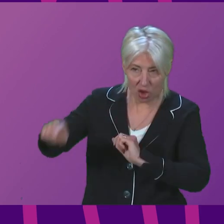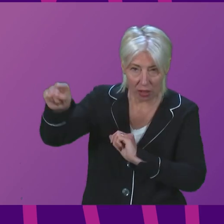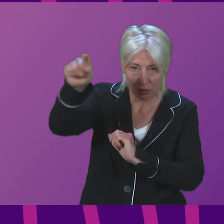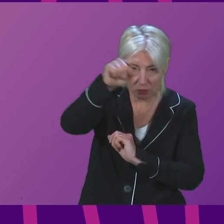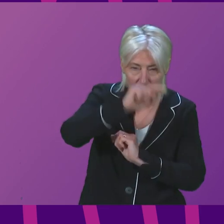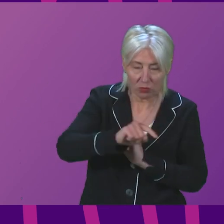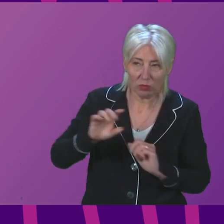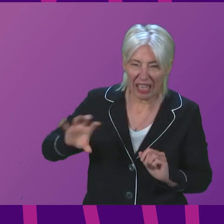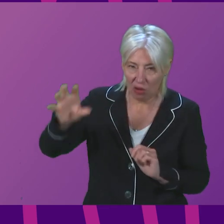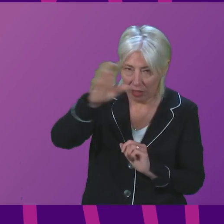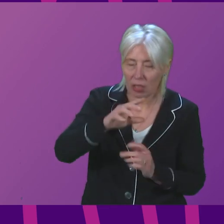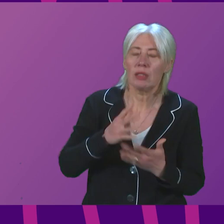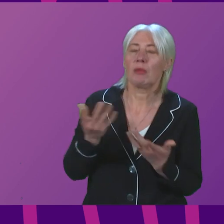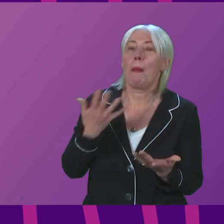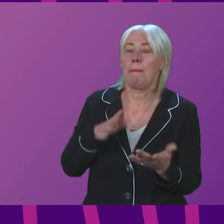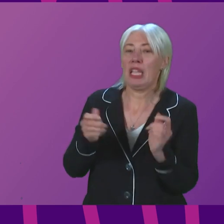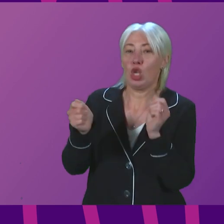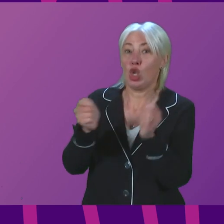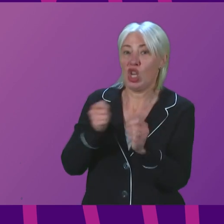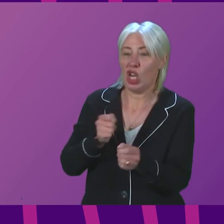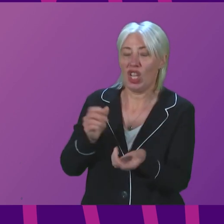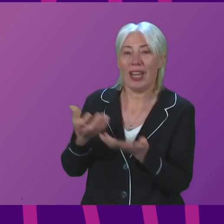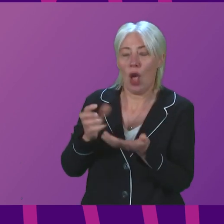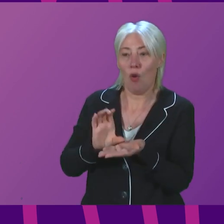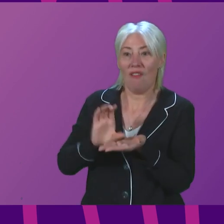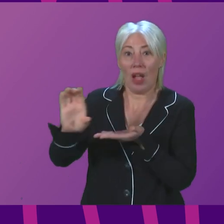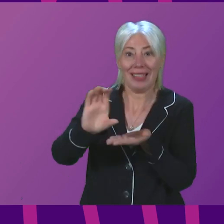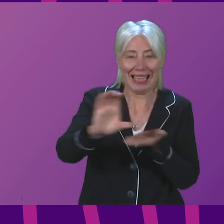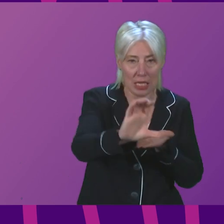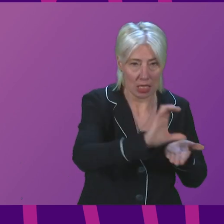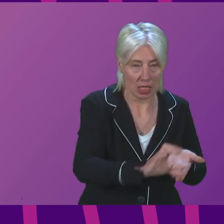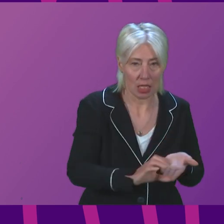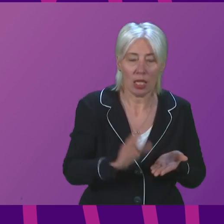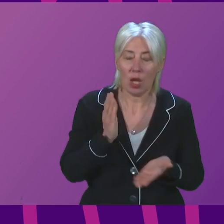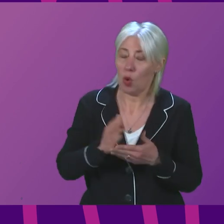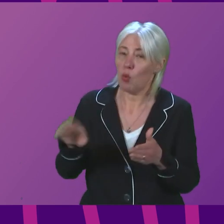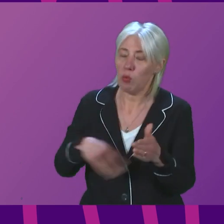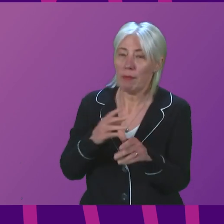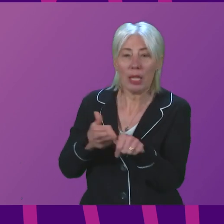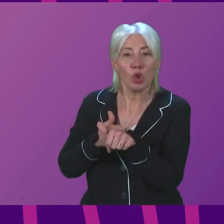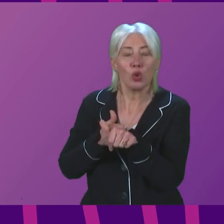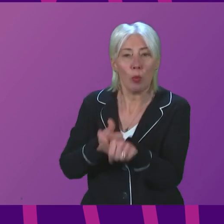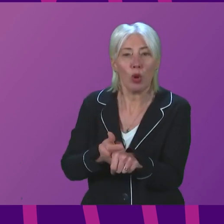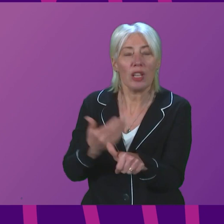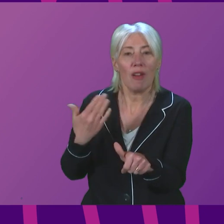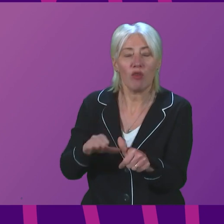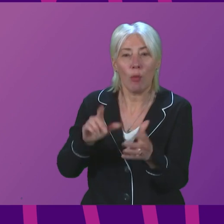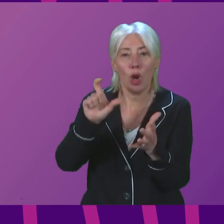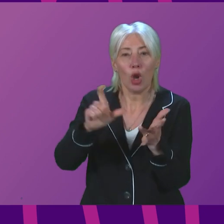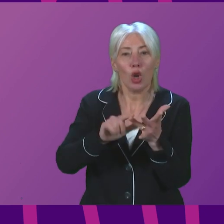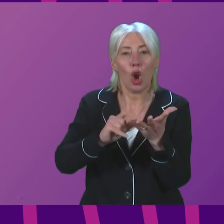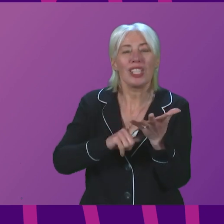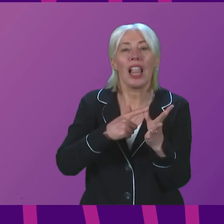the country and those changes to the allocation of the attainment fund were of course fully supported by COSLA